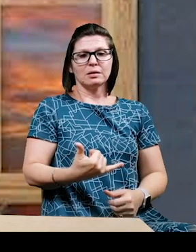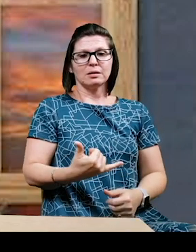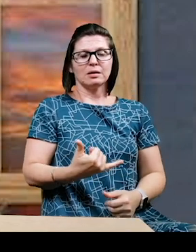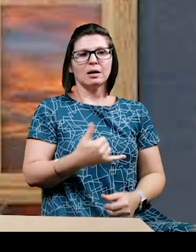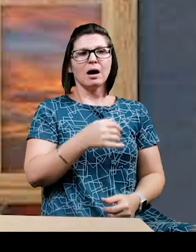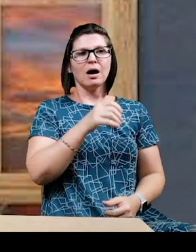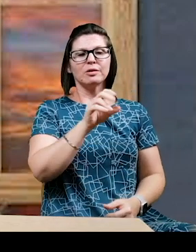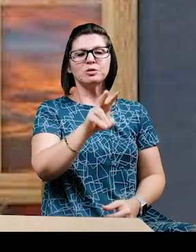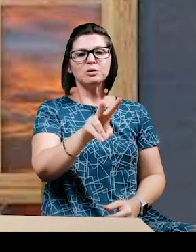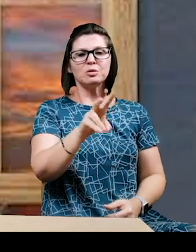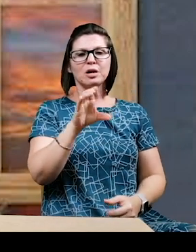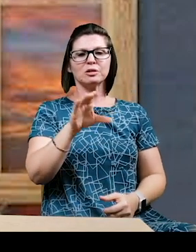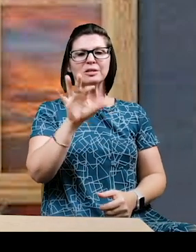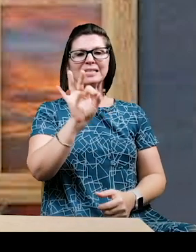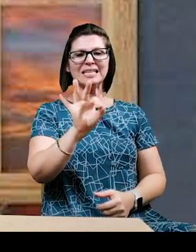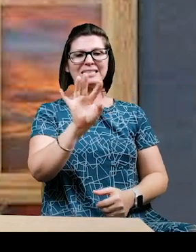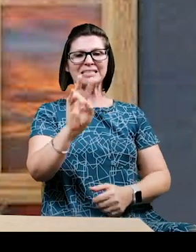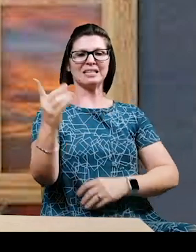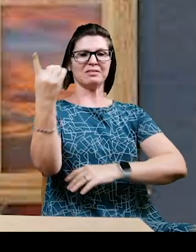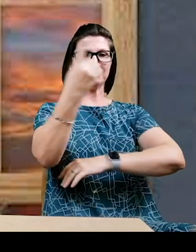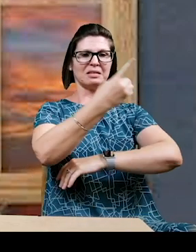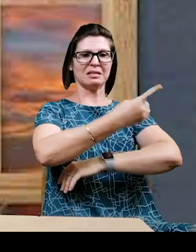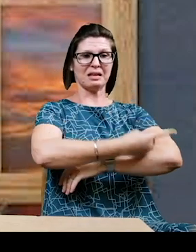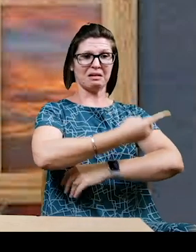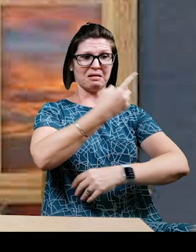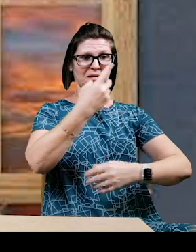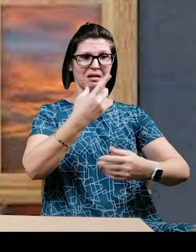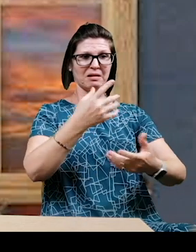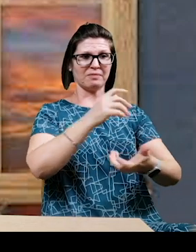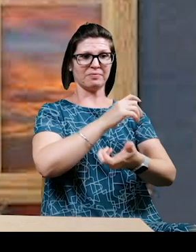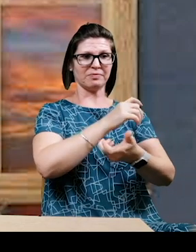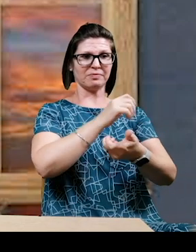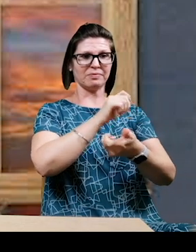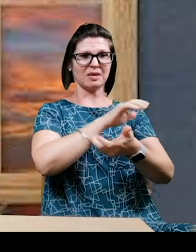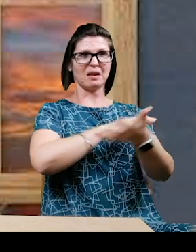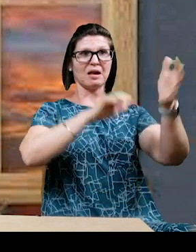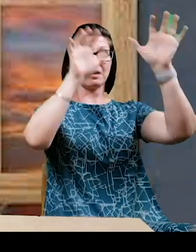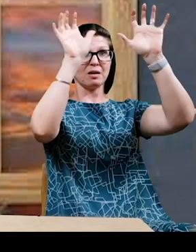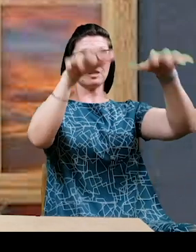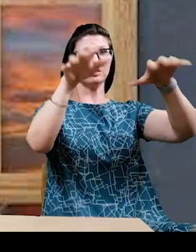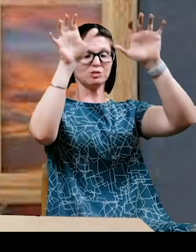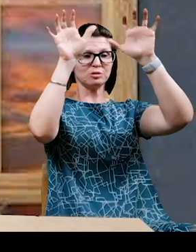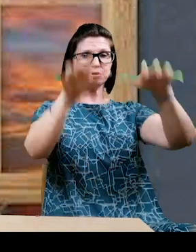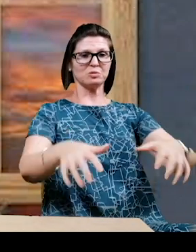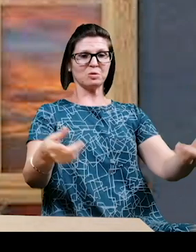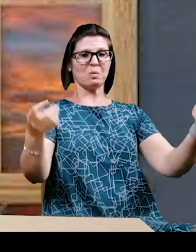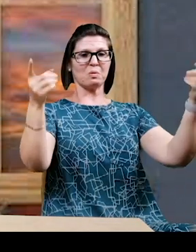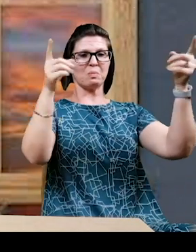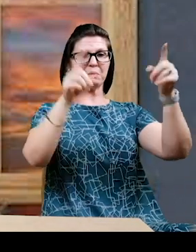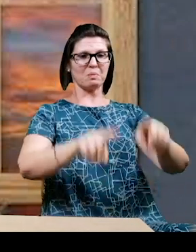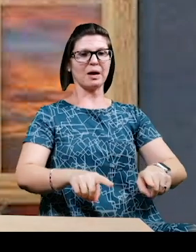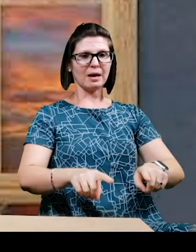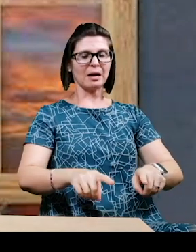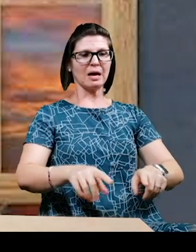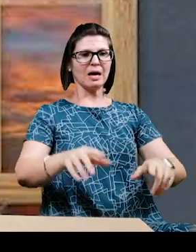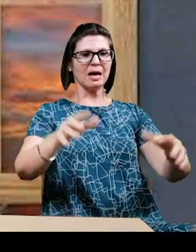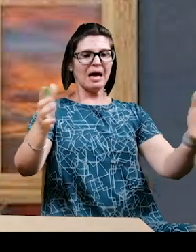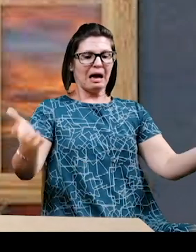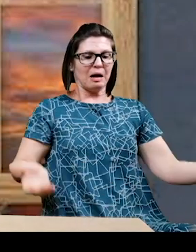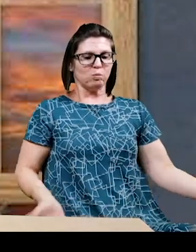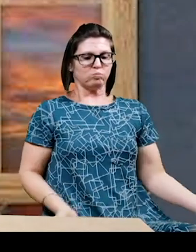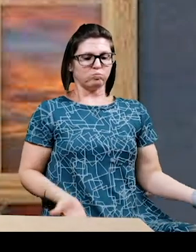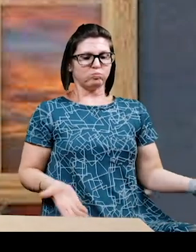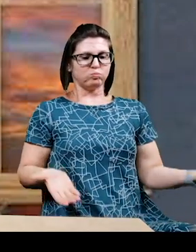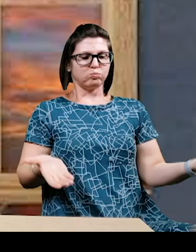297th day of Edward's ordeal, a storm came. The storm was so powerful that it lifted Edward